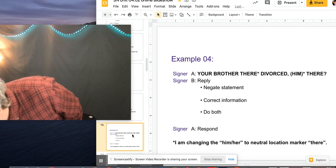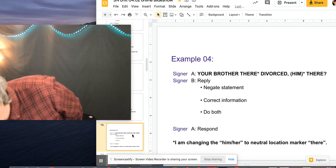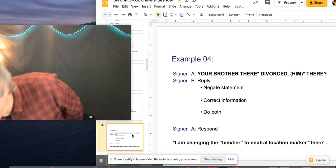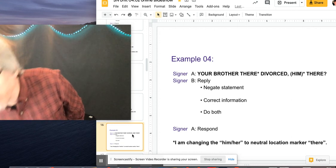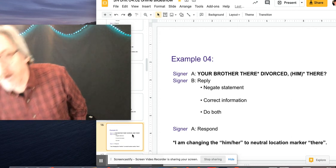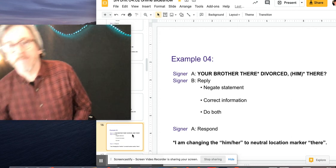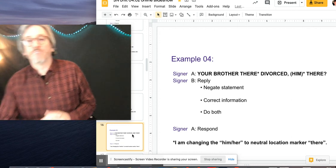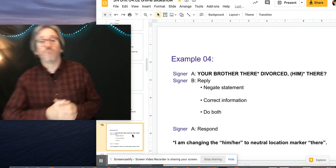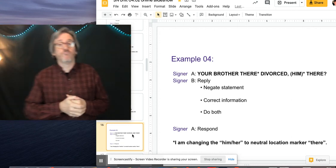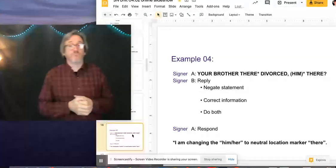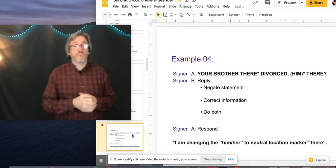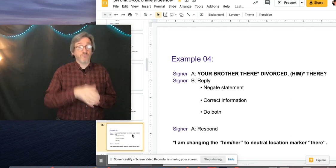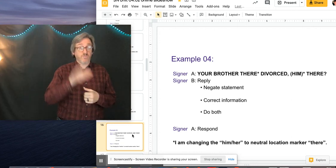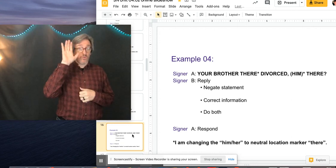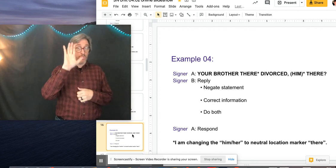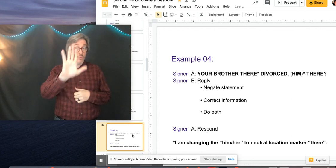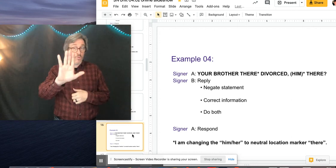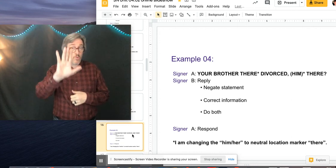Okay, great.